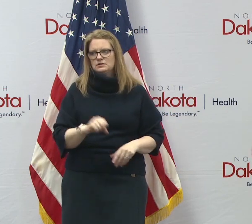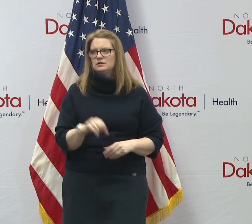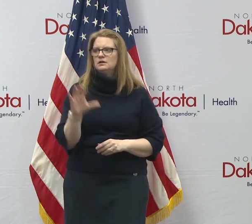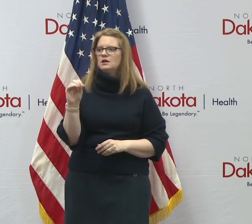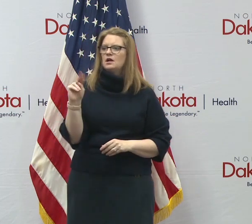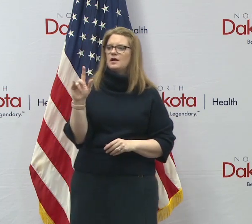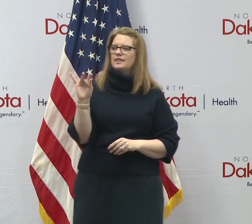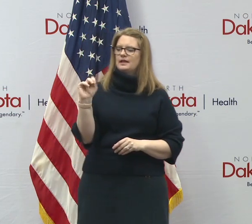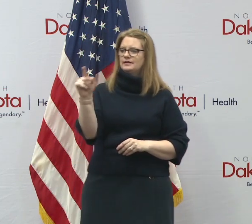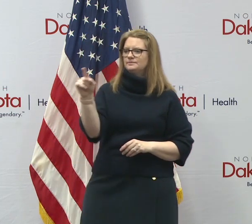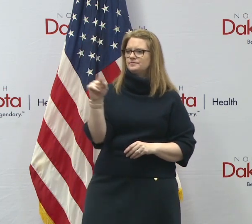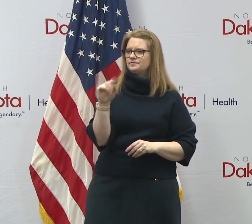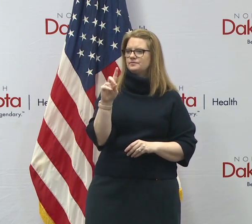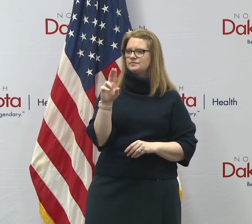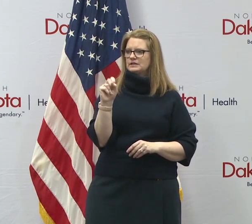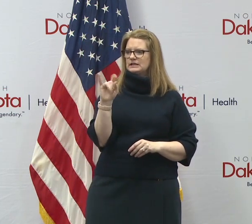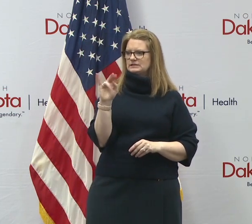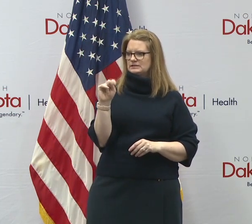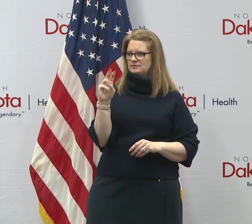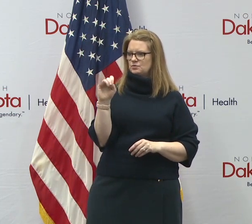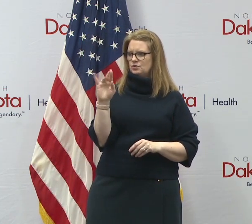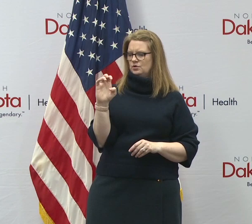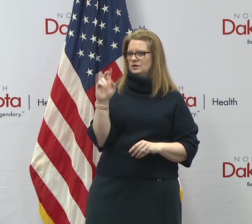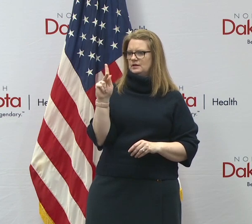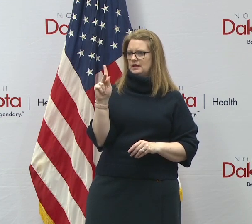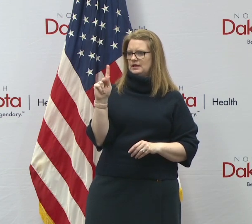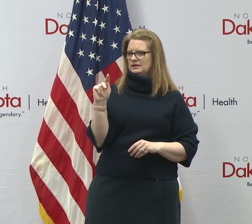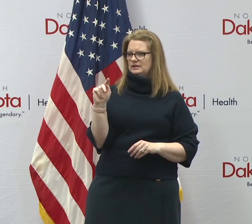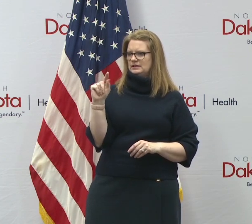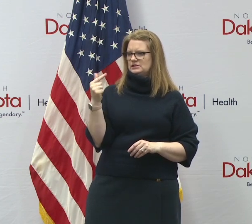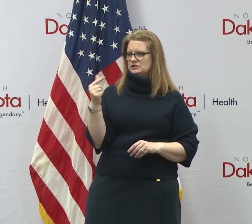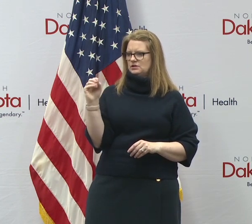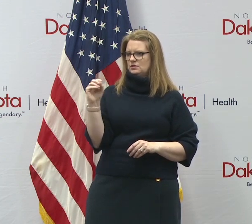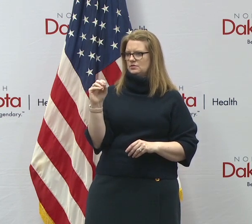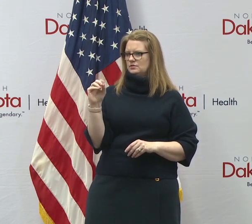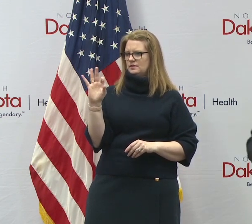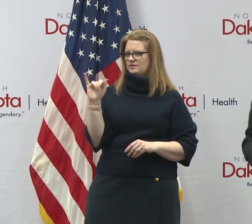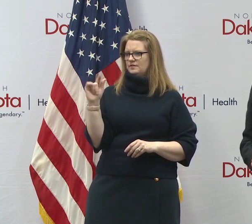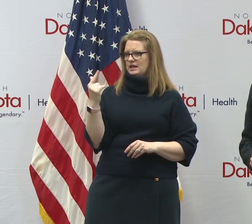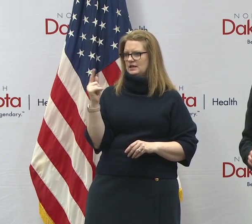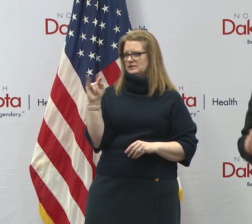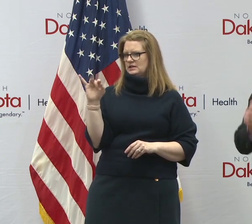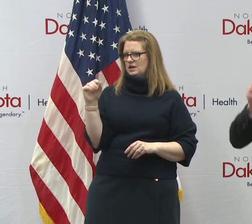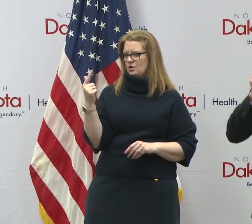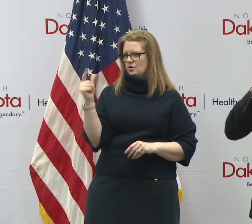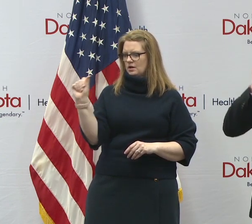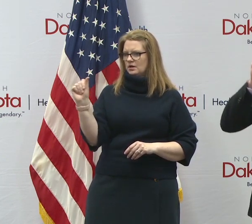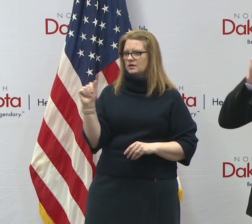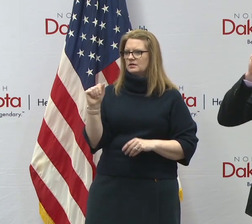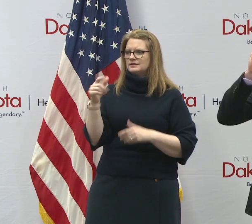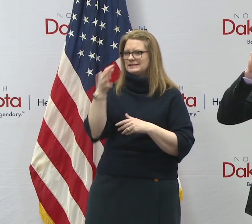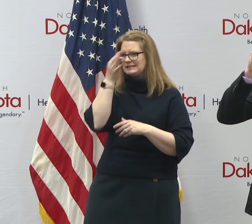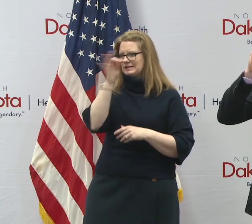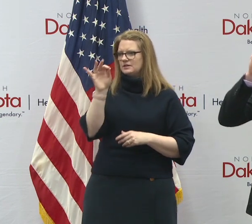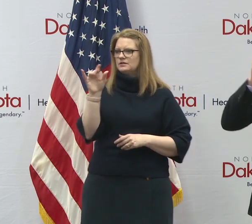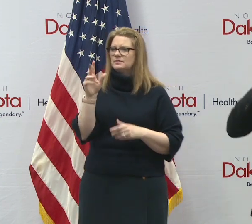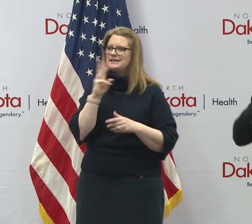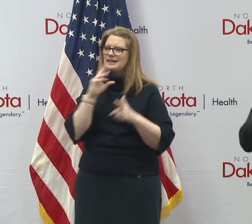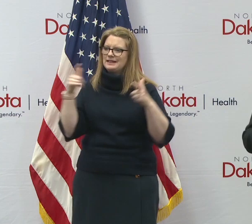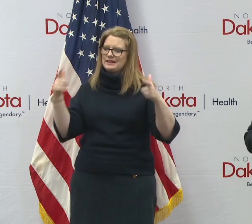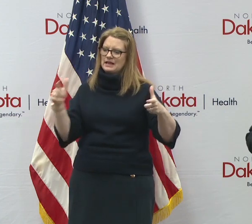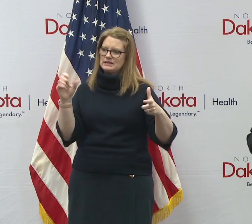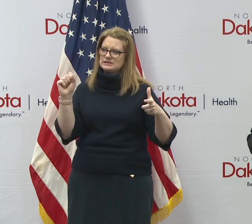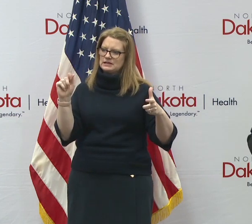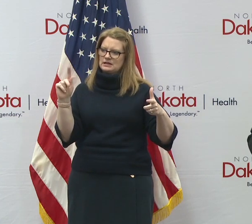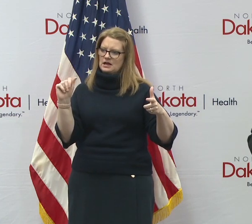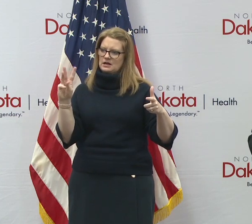Online. Dustin Moore with KTGO, the flag in Tioga around the Lake Sakakawea area. There's some